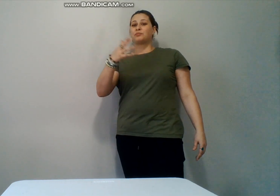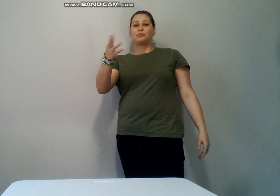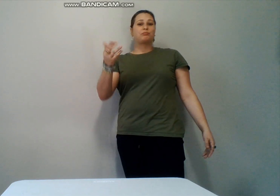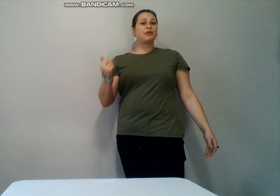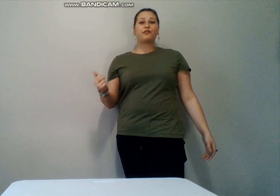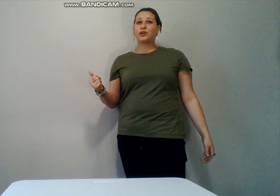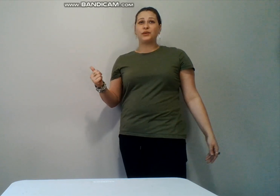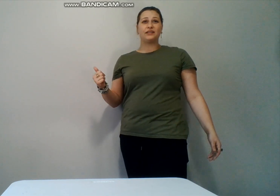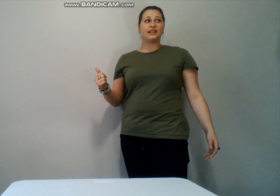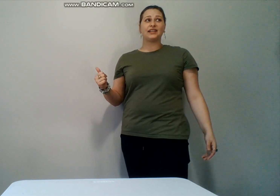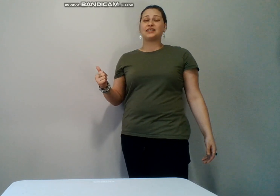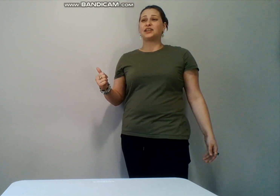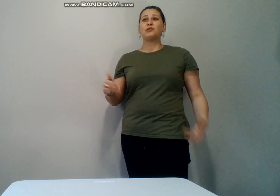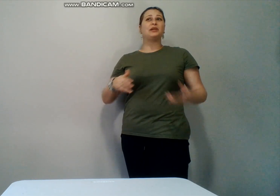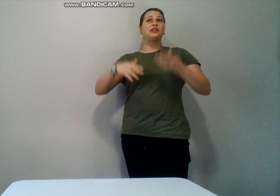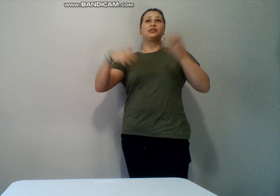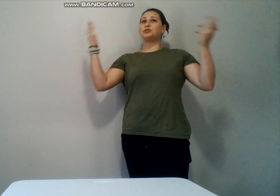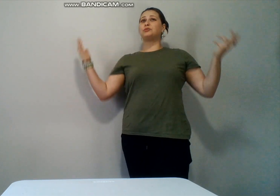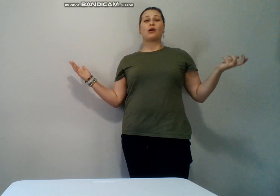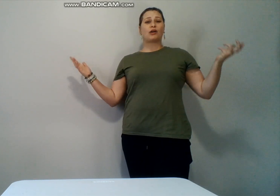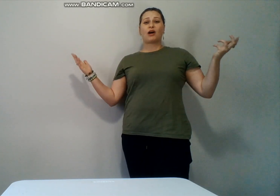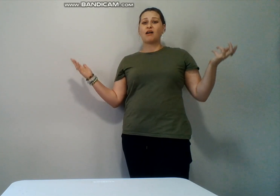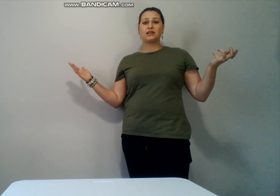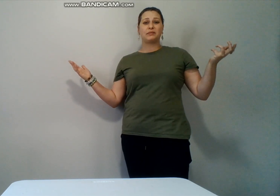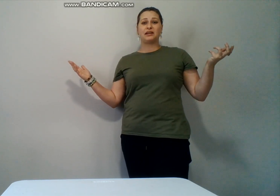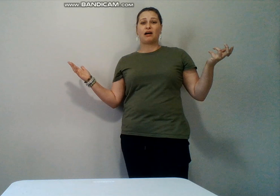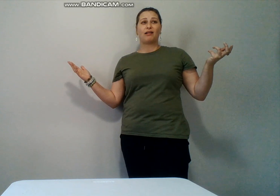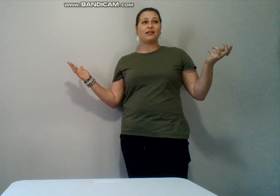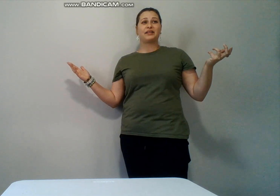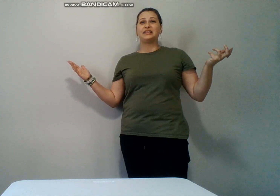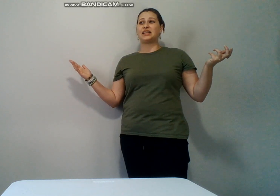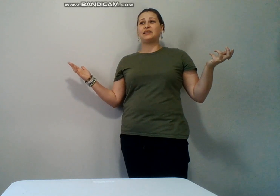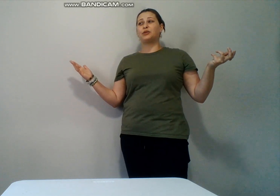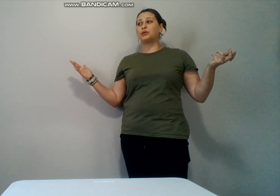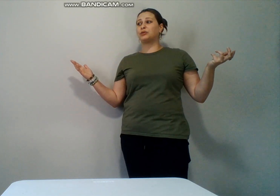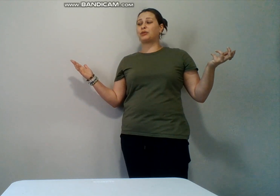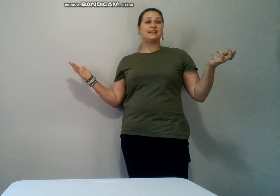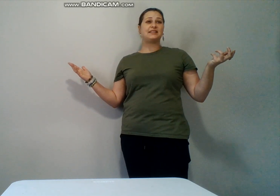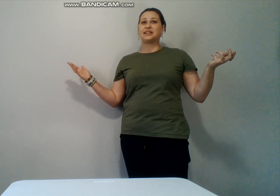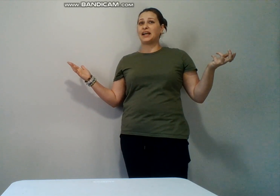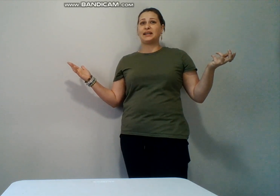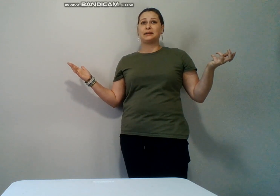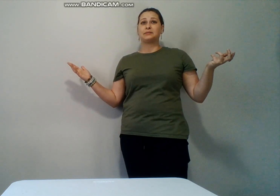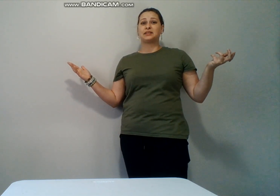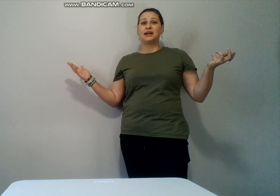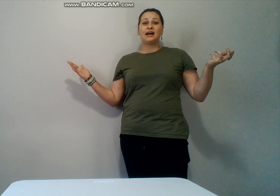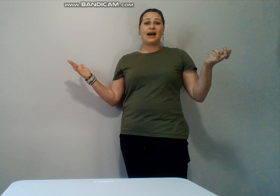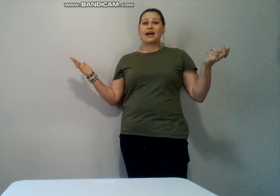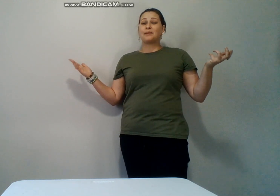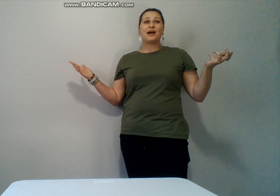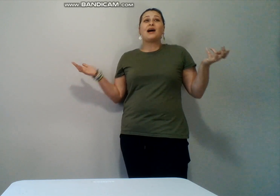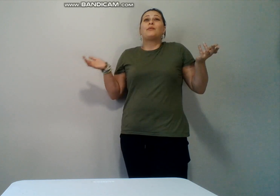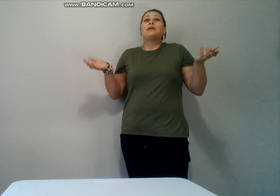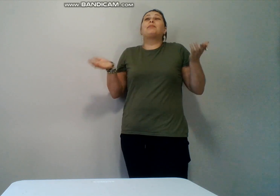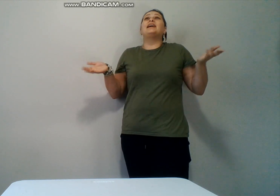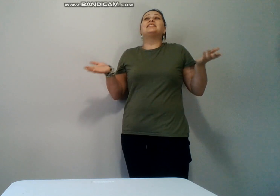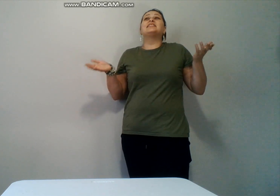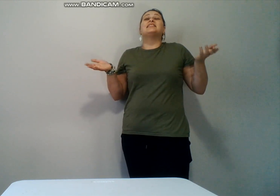before you even get to know me you are calling me all of these evil crazy names and I'm not we pray to the